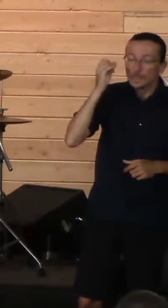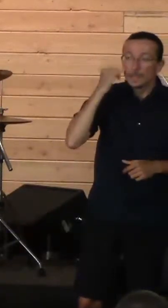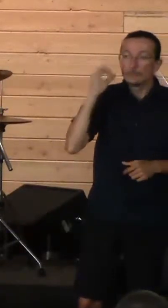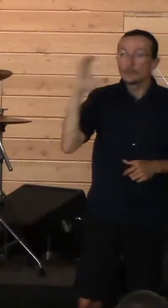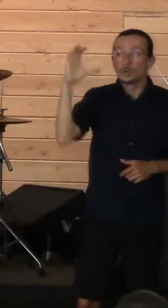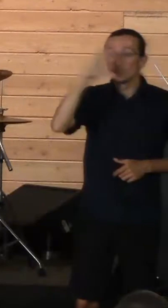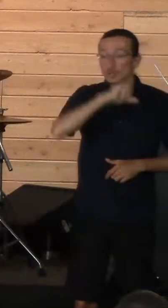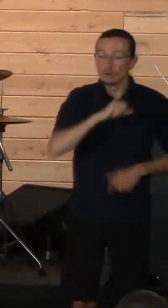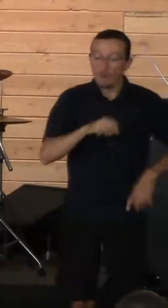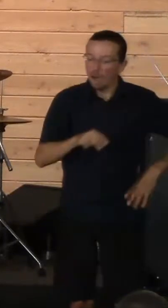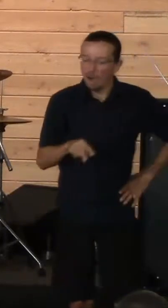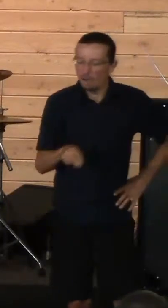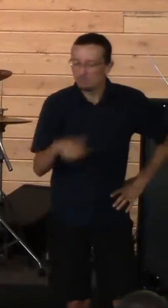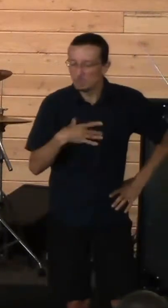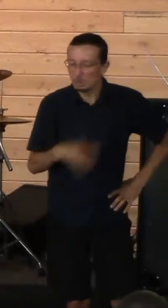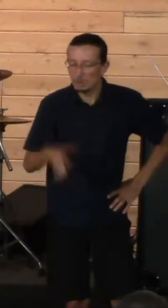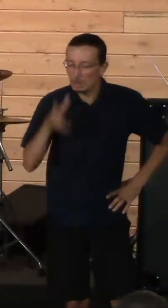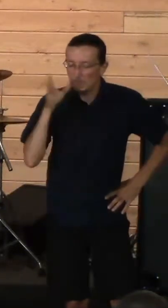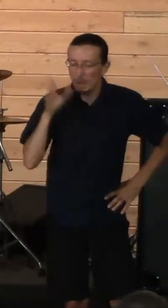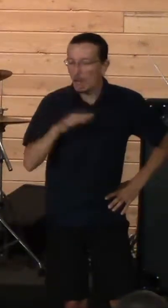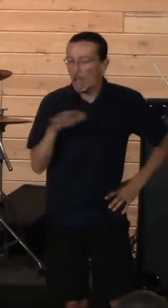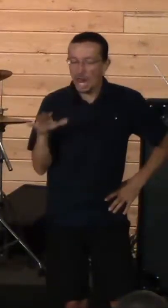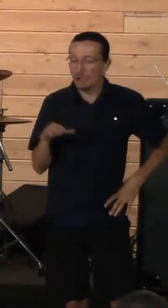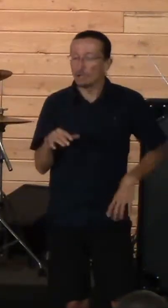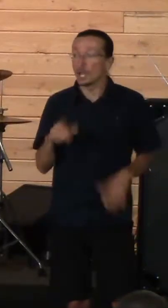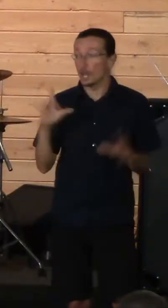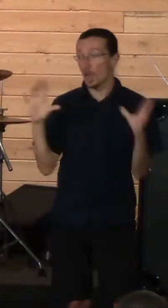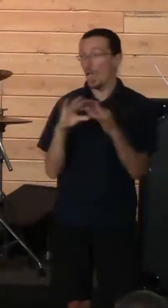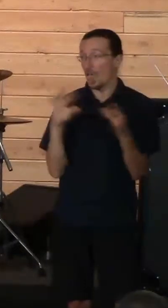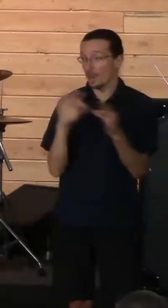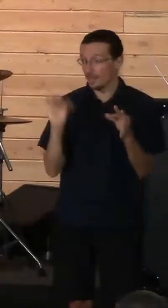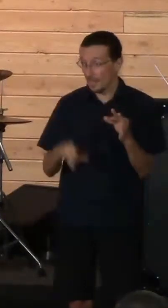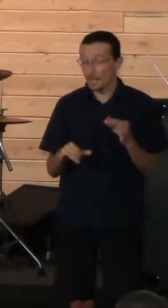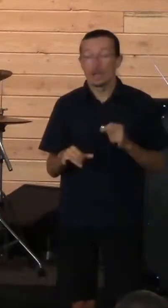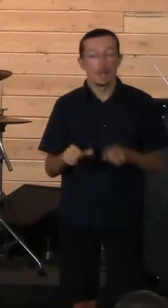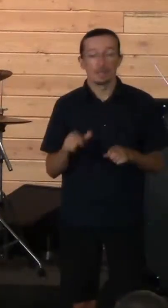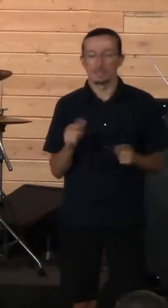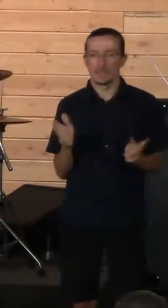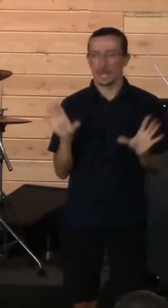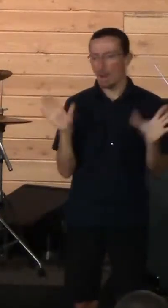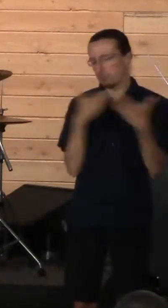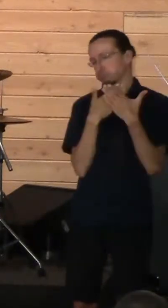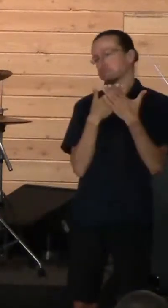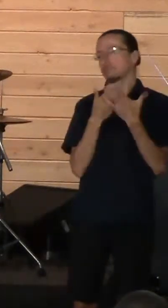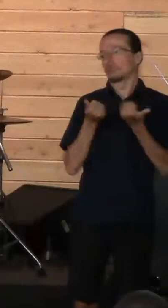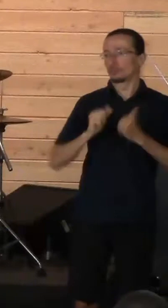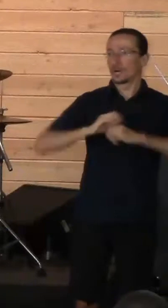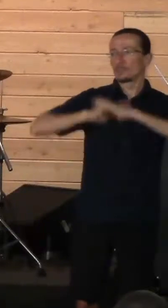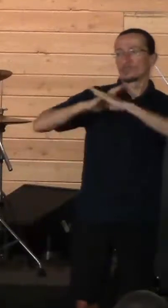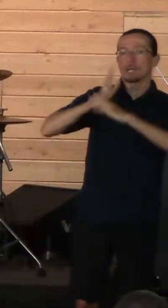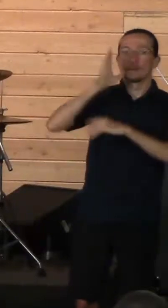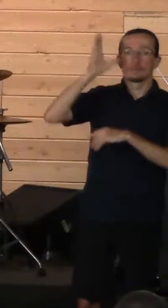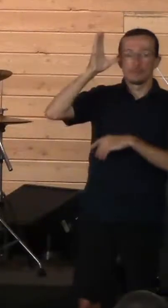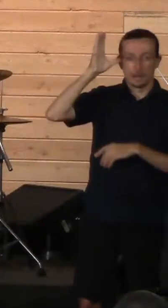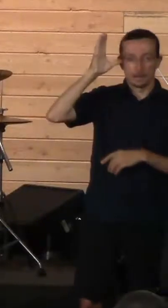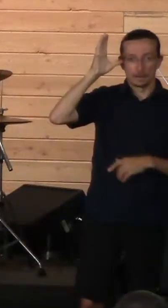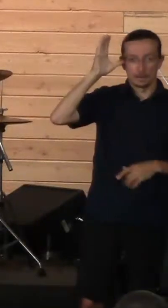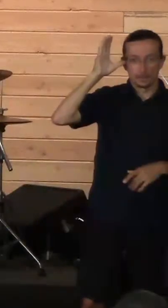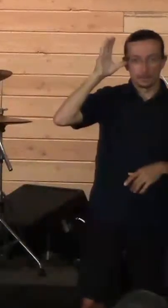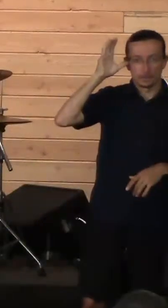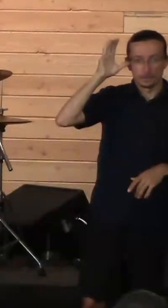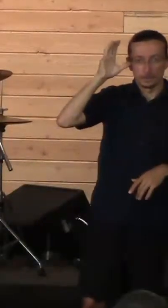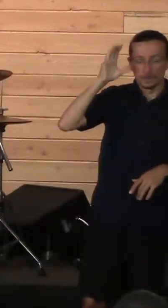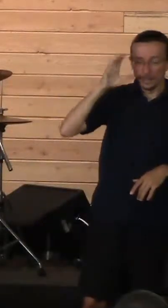feel about that parent, they can shut down and still try to protect them. And it's this, it's just, it